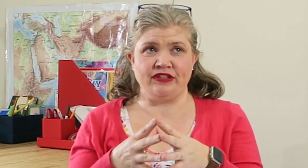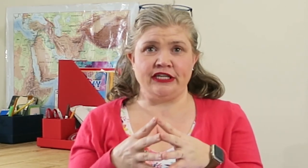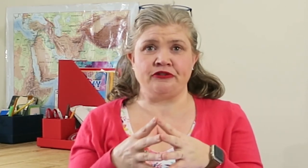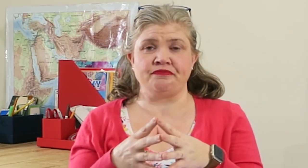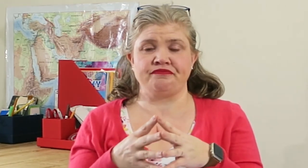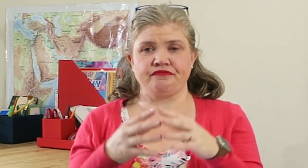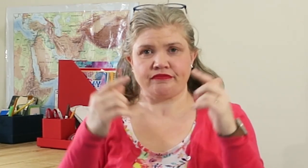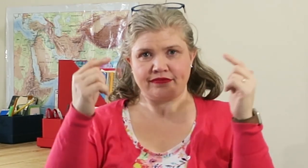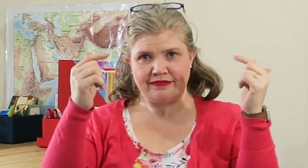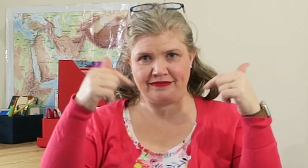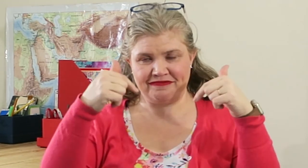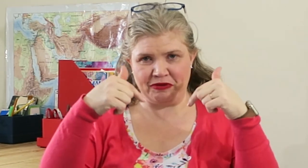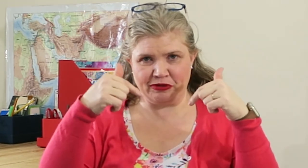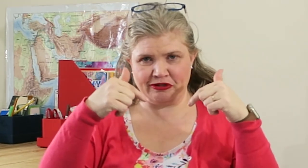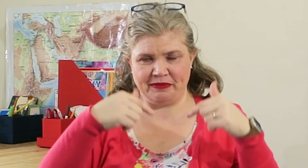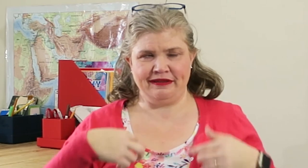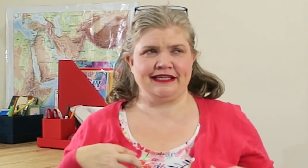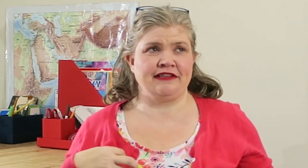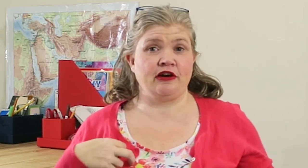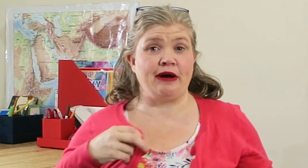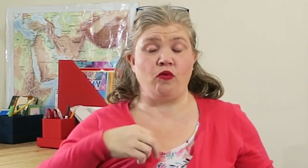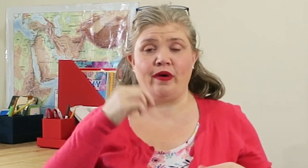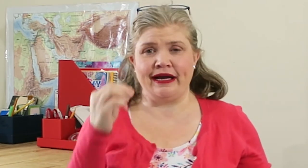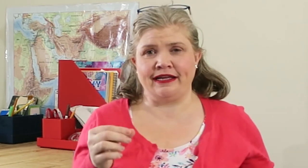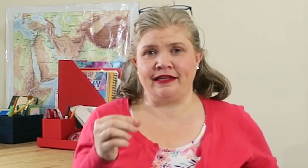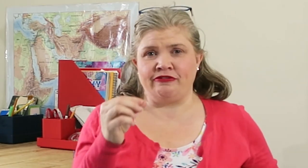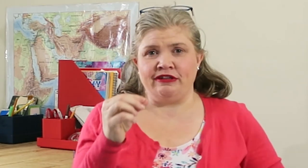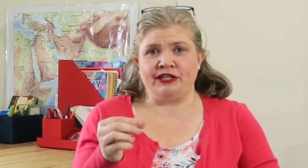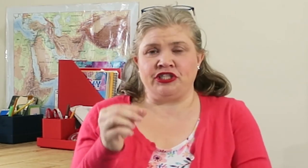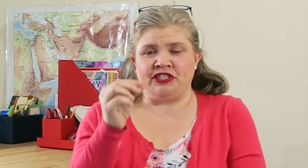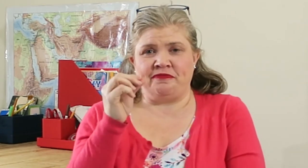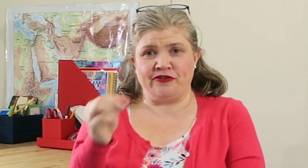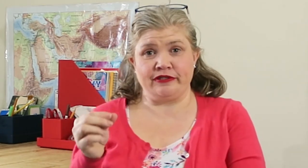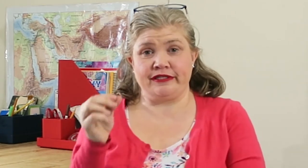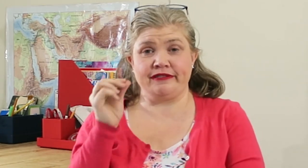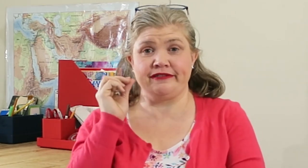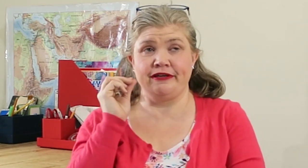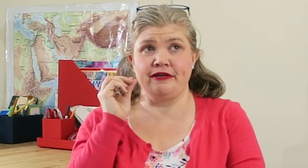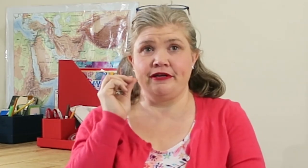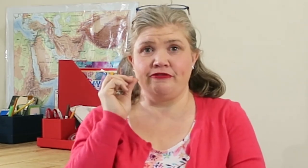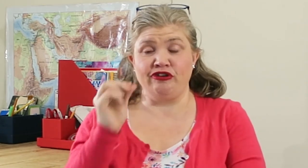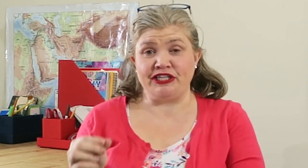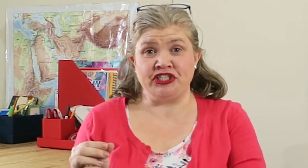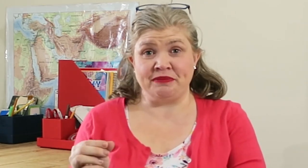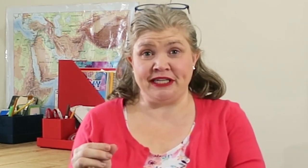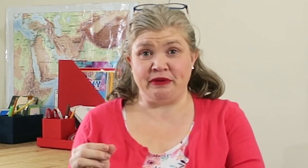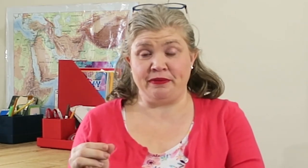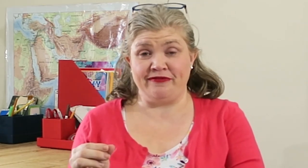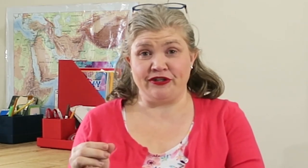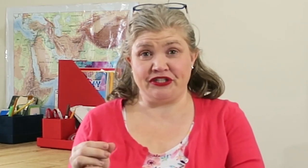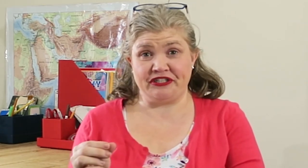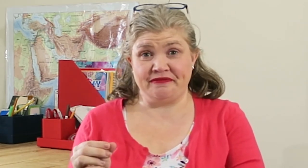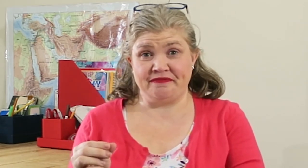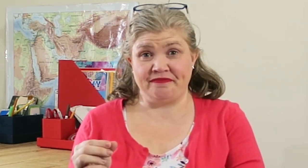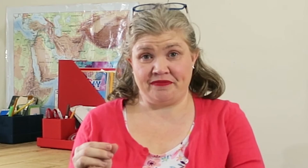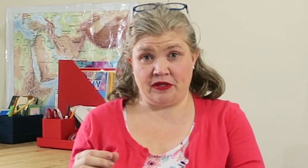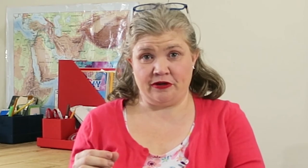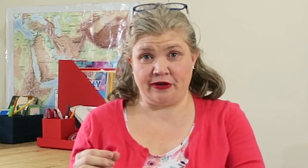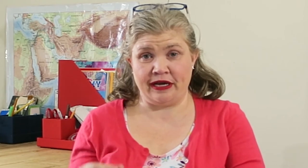video about why I think relationships need to be put first. Okay.